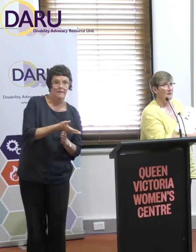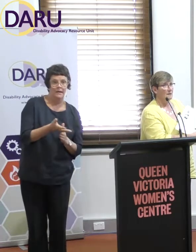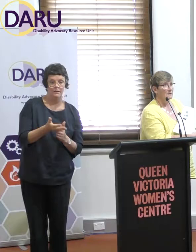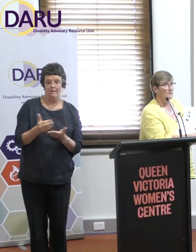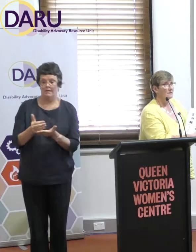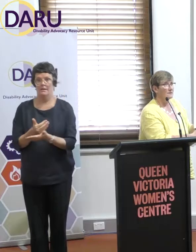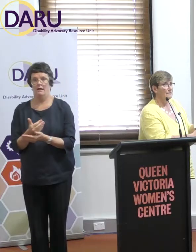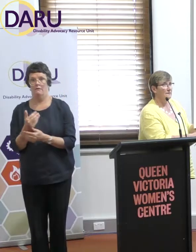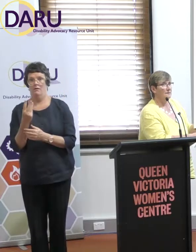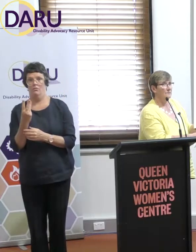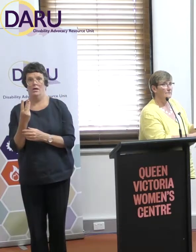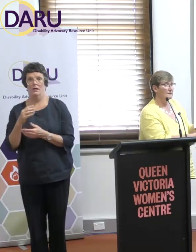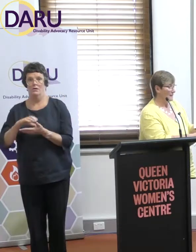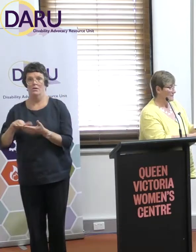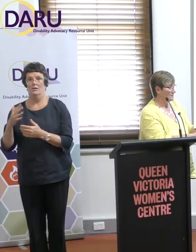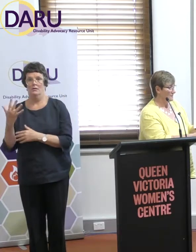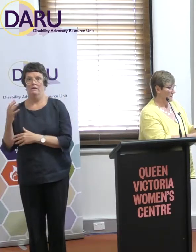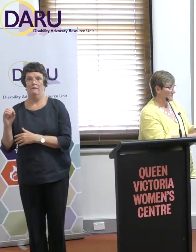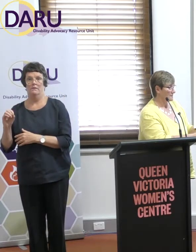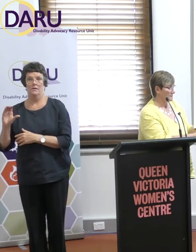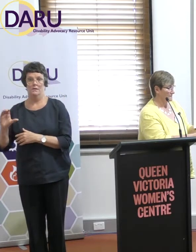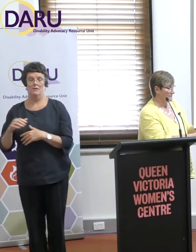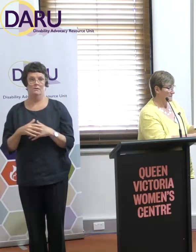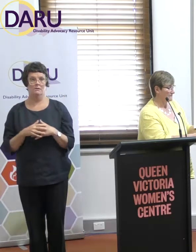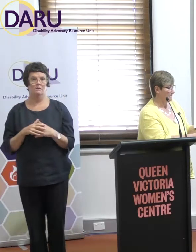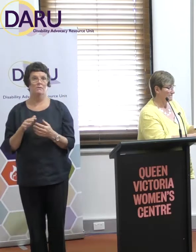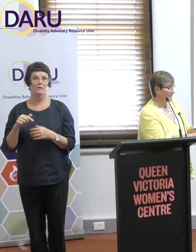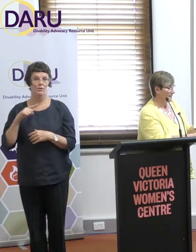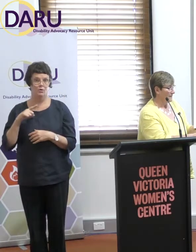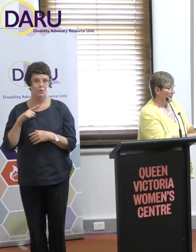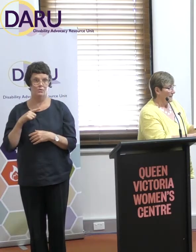that's, it's $3.50 that they don't have to spend on other systems.